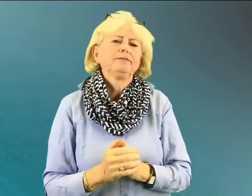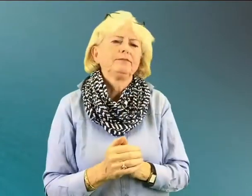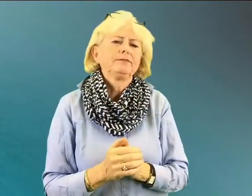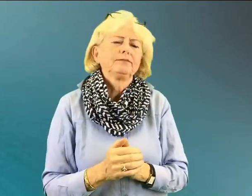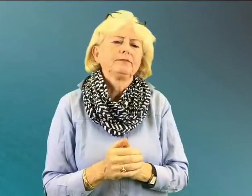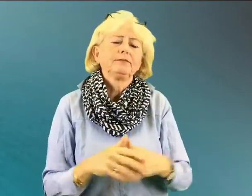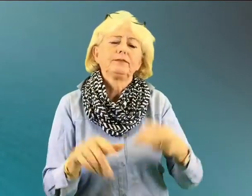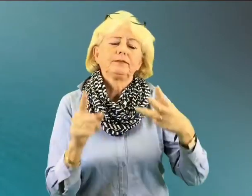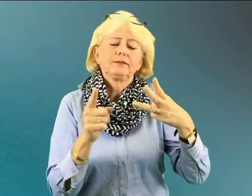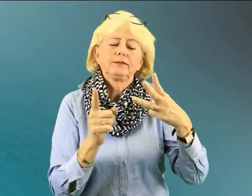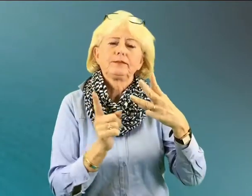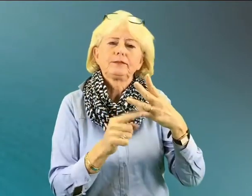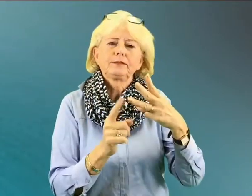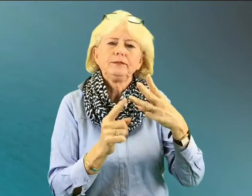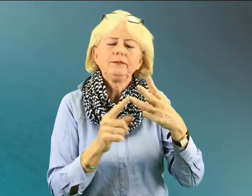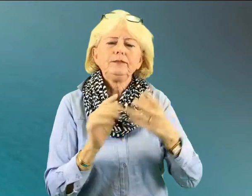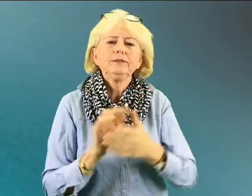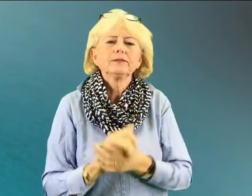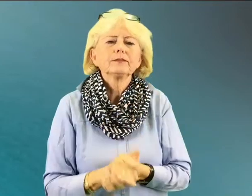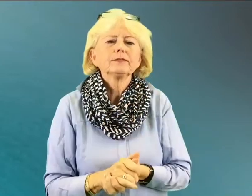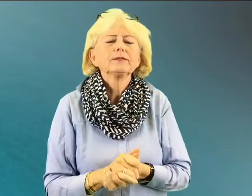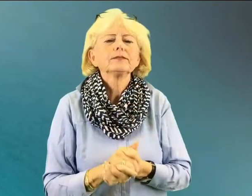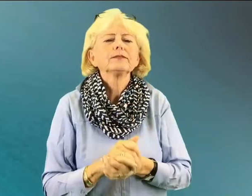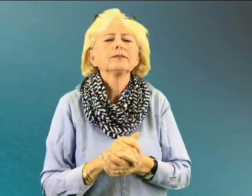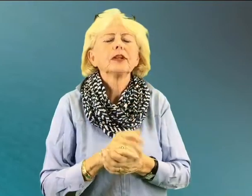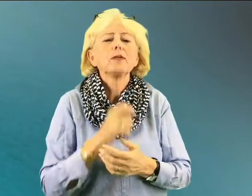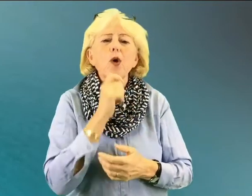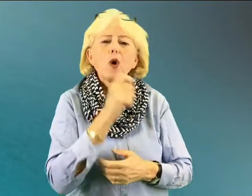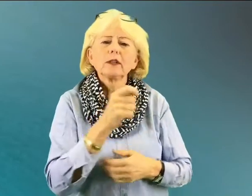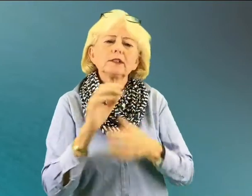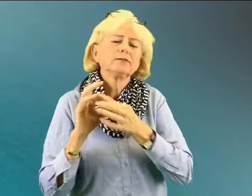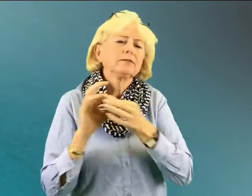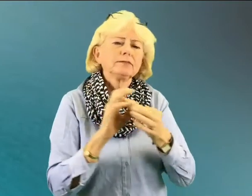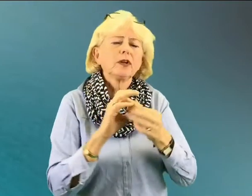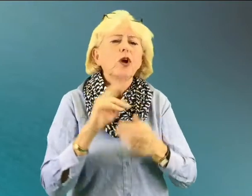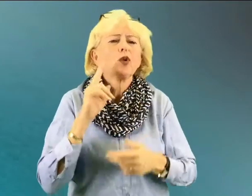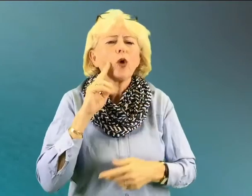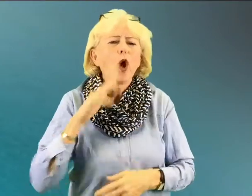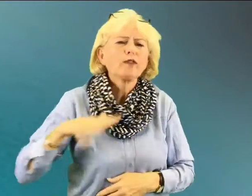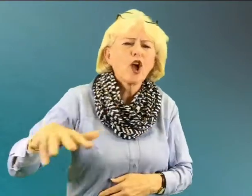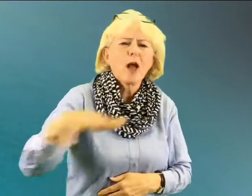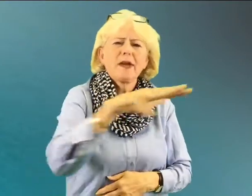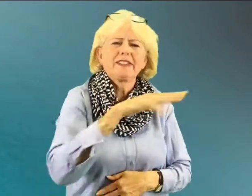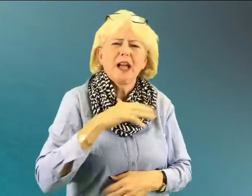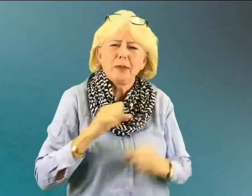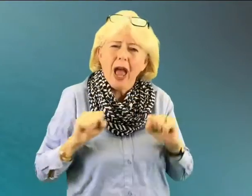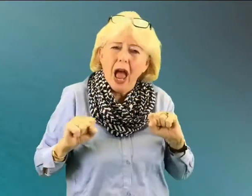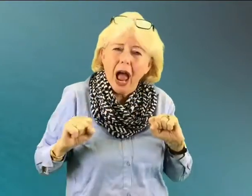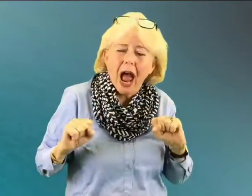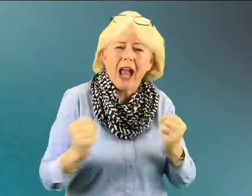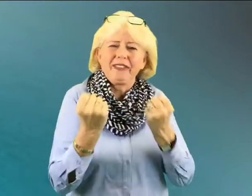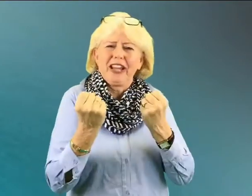I'm back. just like a bit oh I can't it